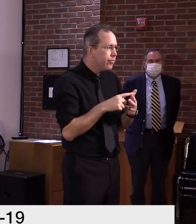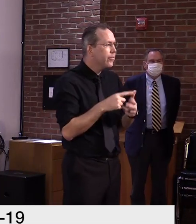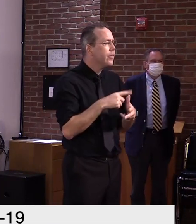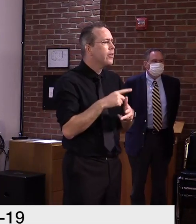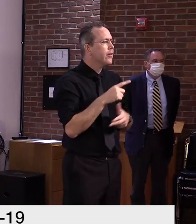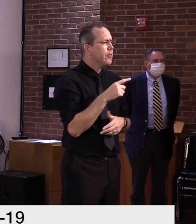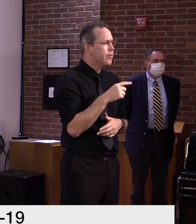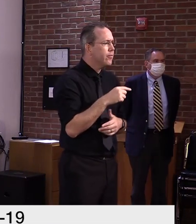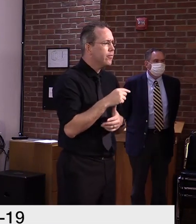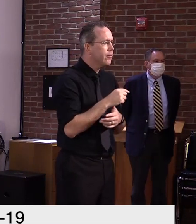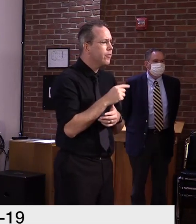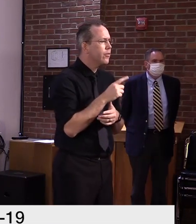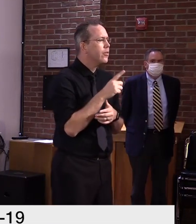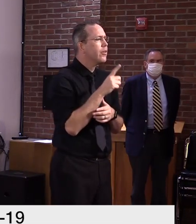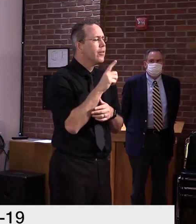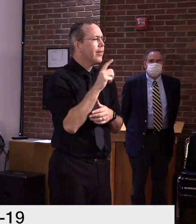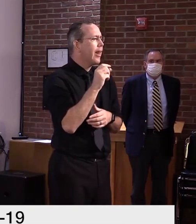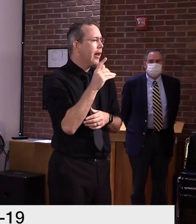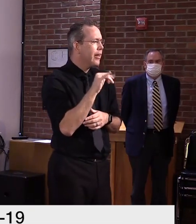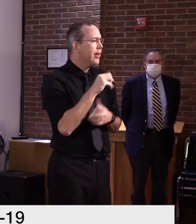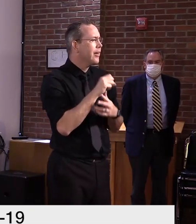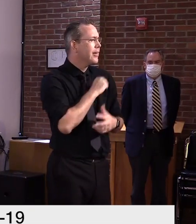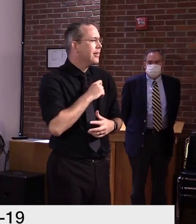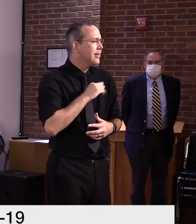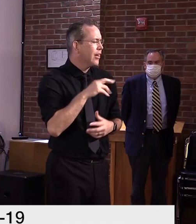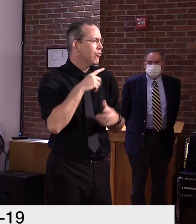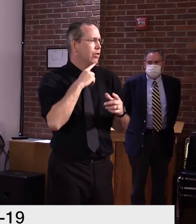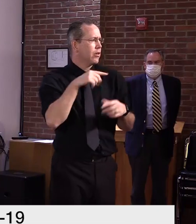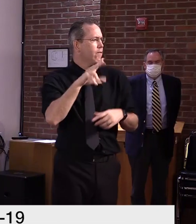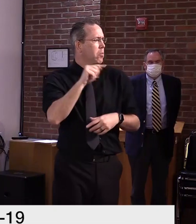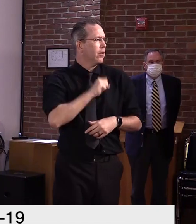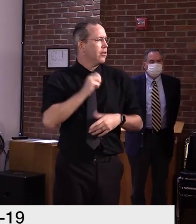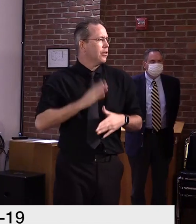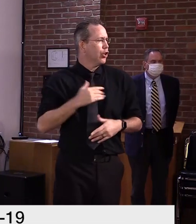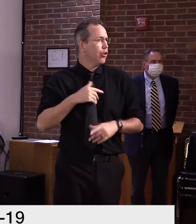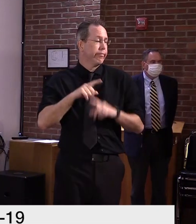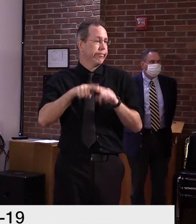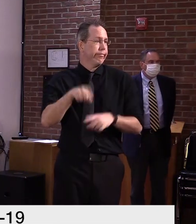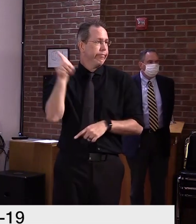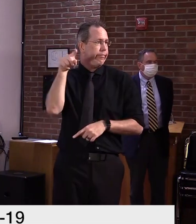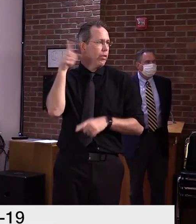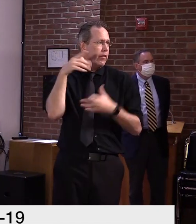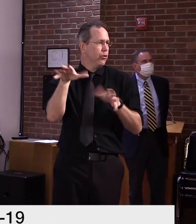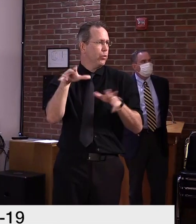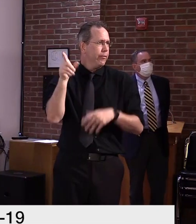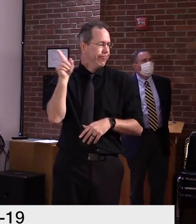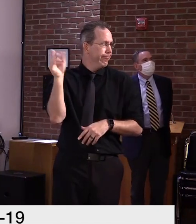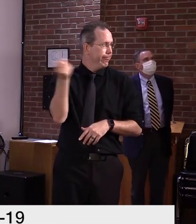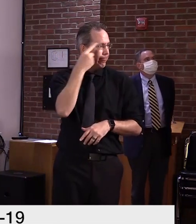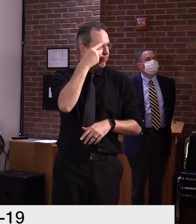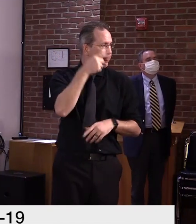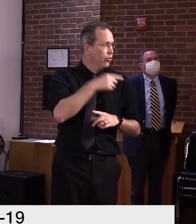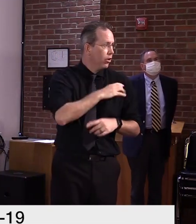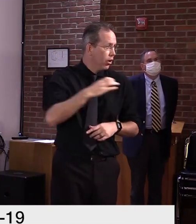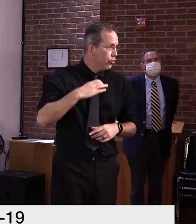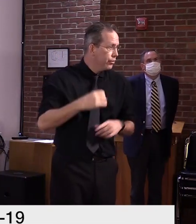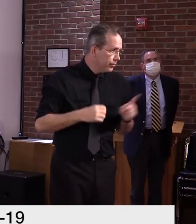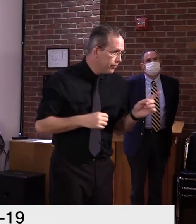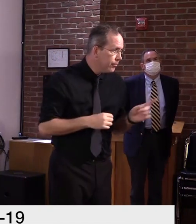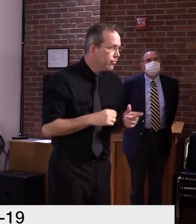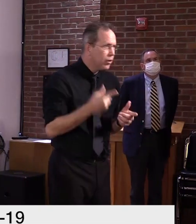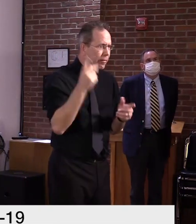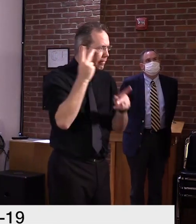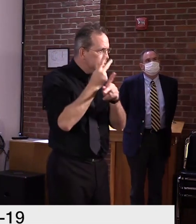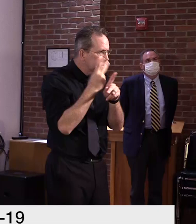at this point. In terms of preparing, again, we're doing all we can here in Vermont to keep Vermonters safe, to